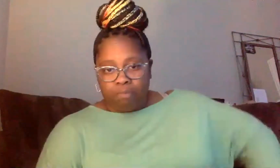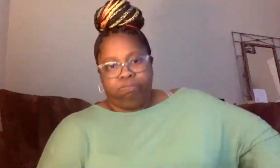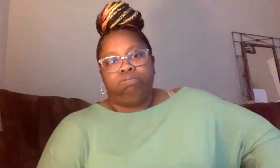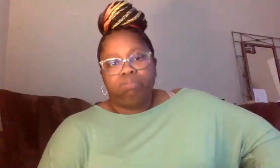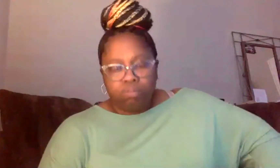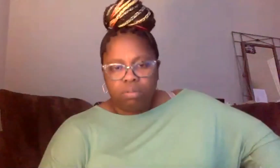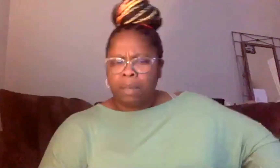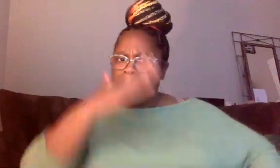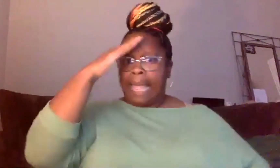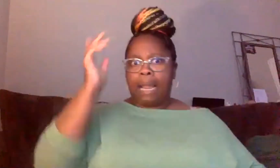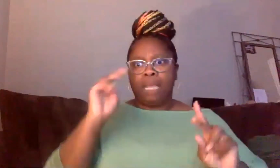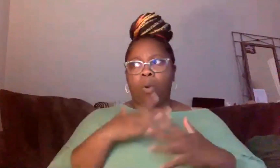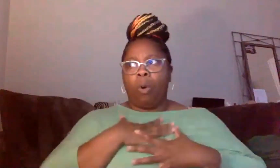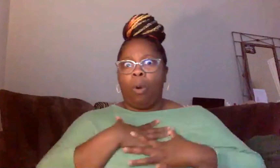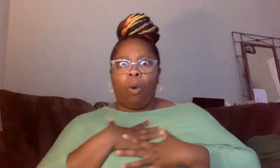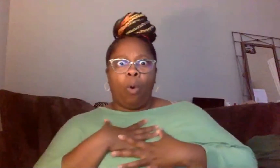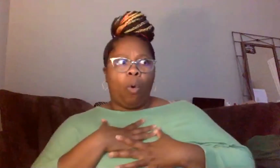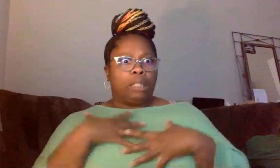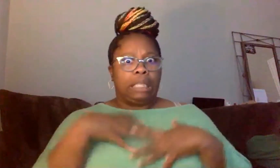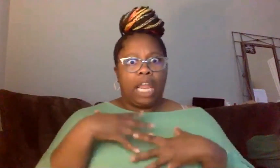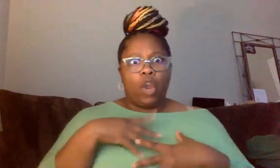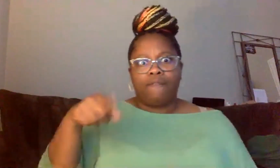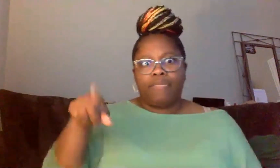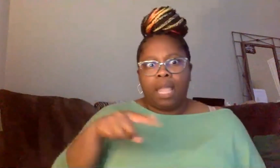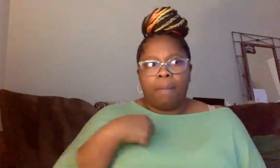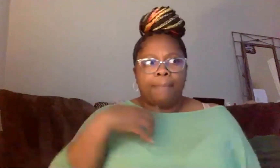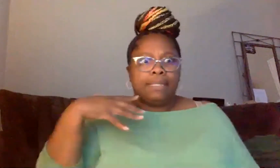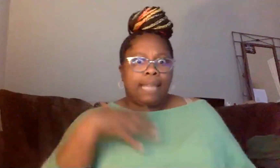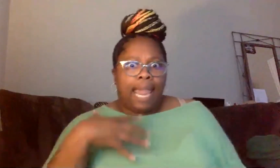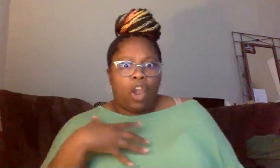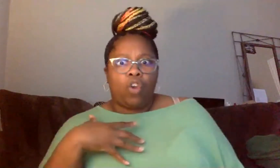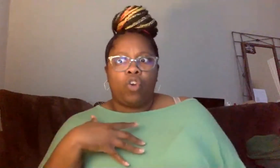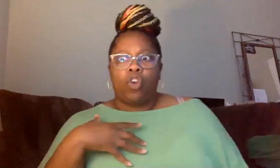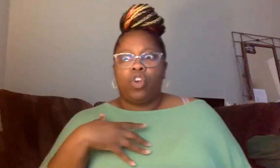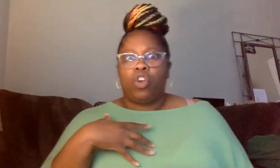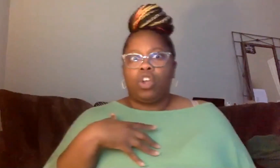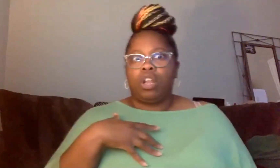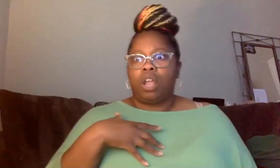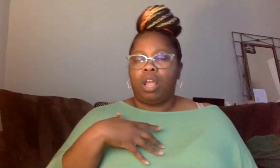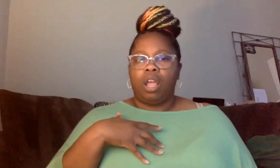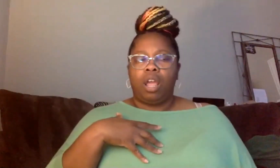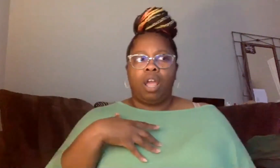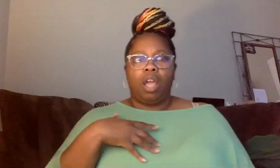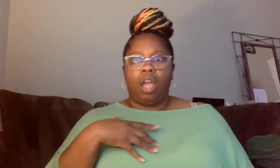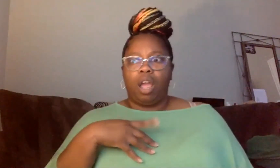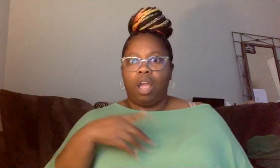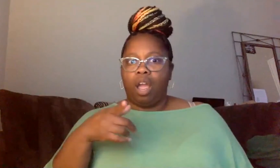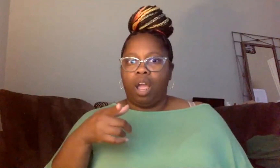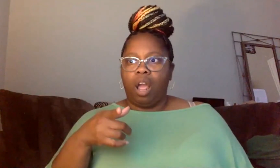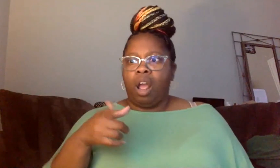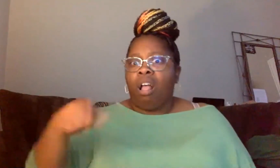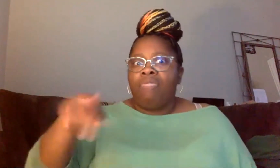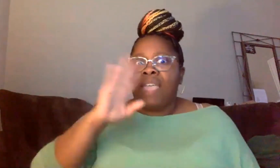scary and, and perhaps maybe you're scared that we don't just want to be equal, but we're going to get revenge.